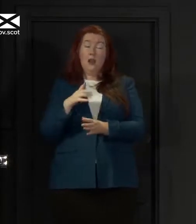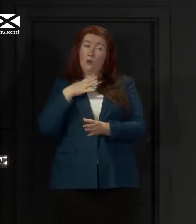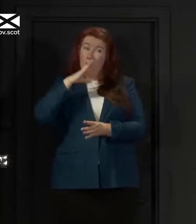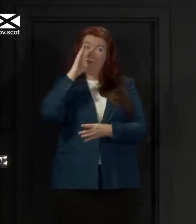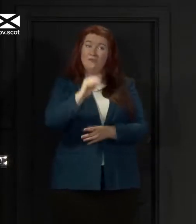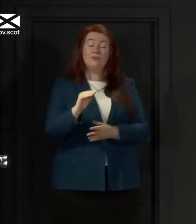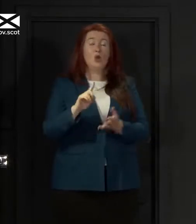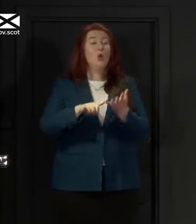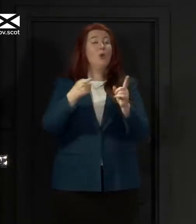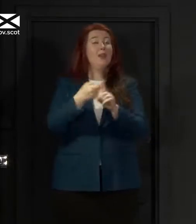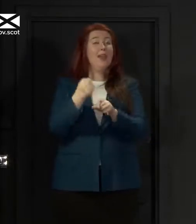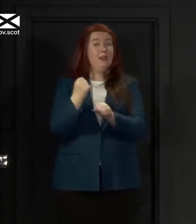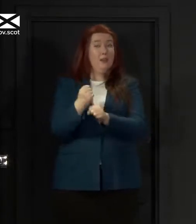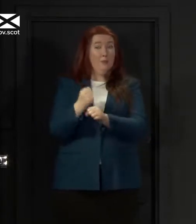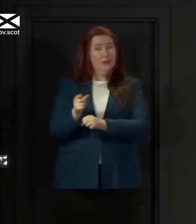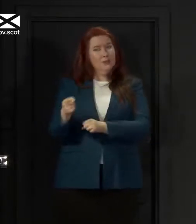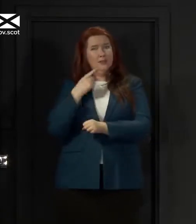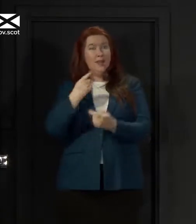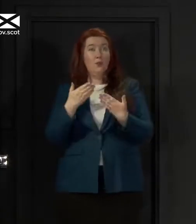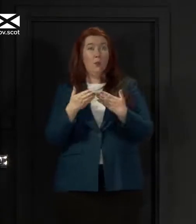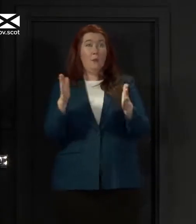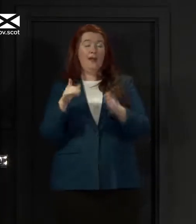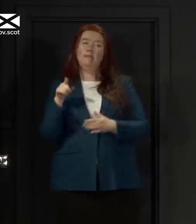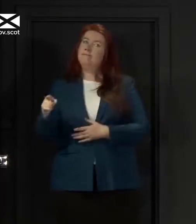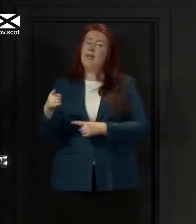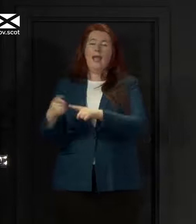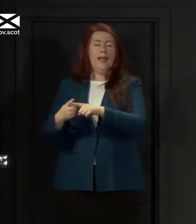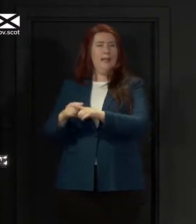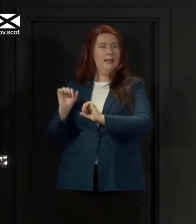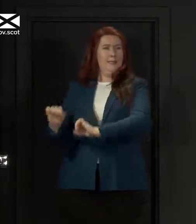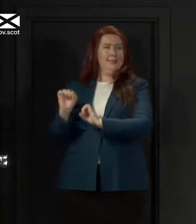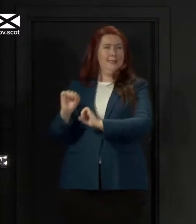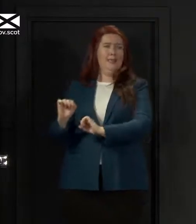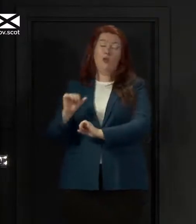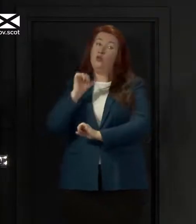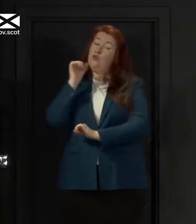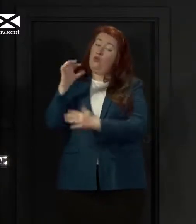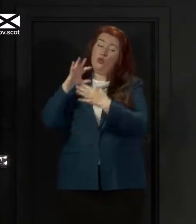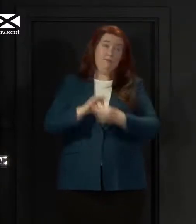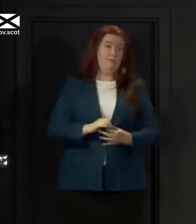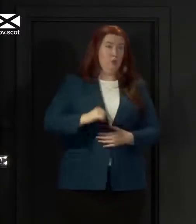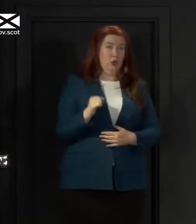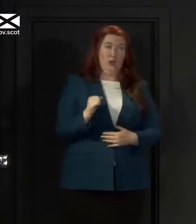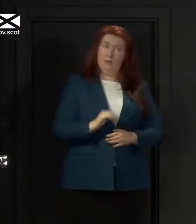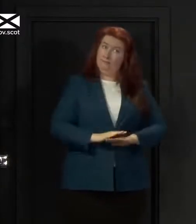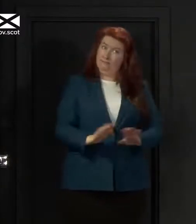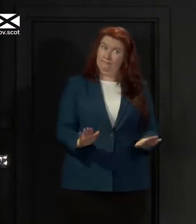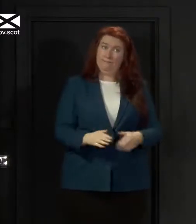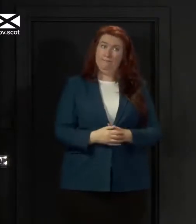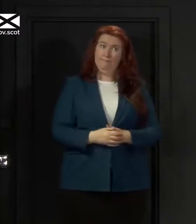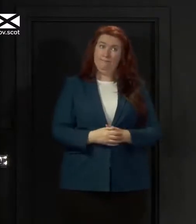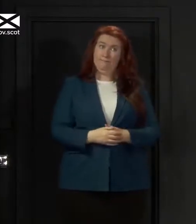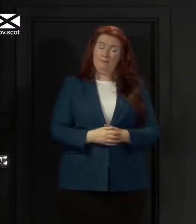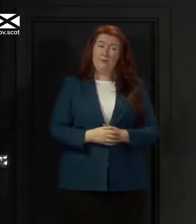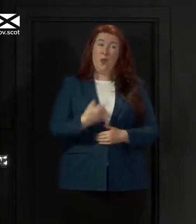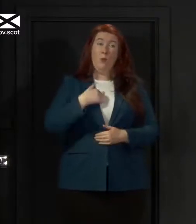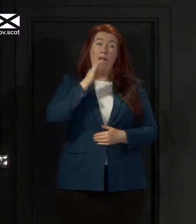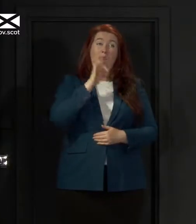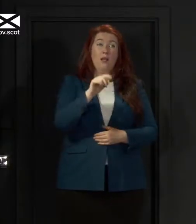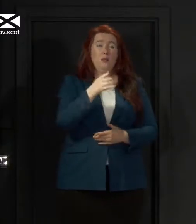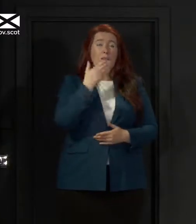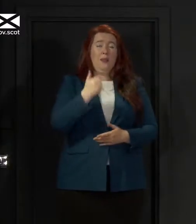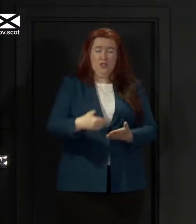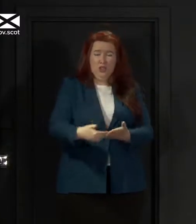yesterday are for England only. They do not apply in Scotland. We've asked you to shield because the